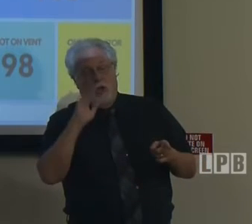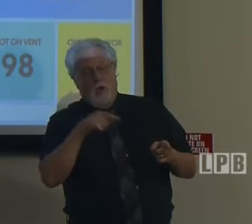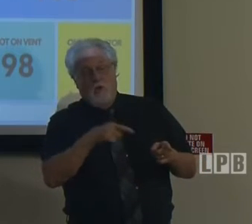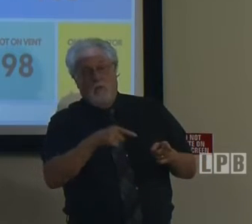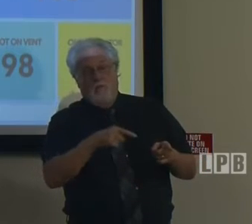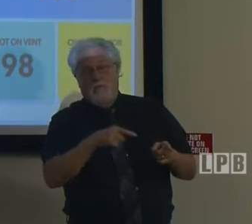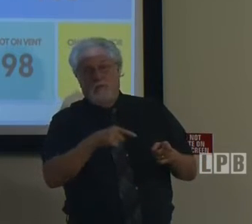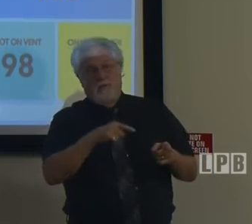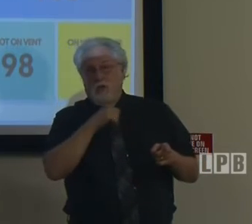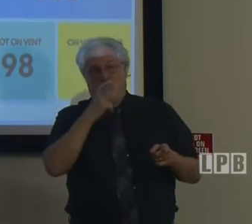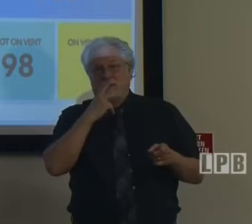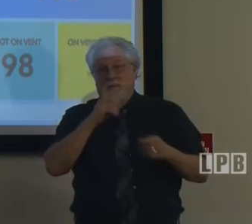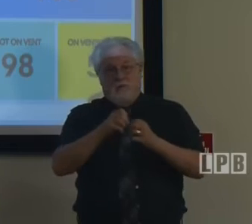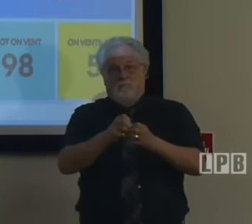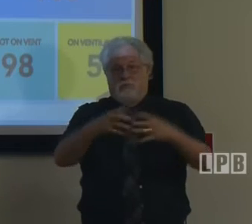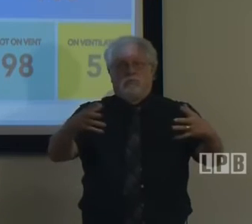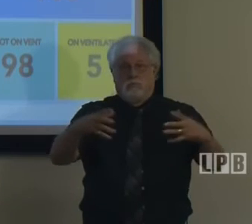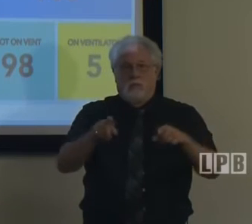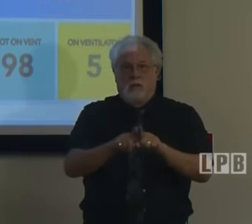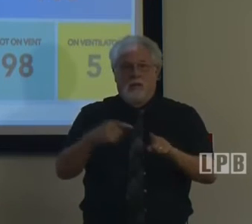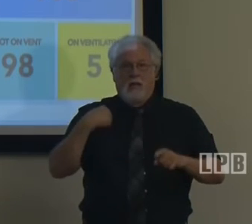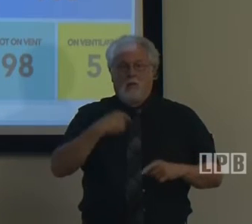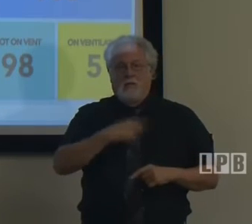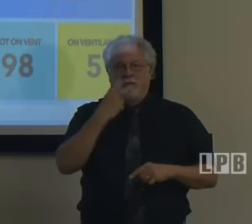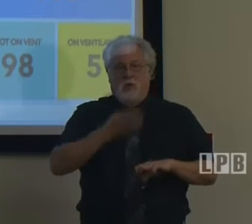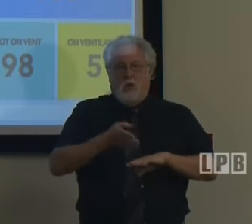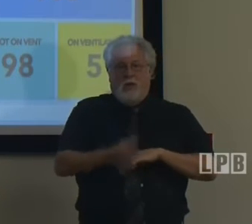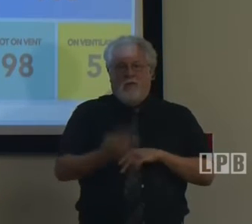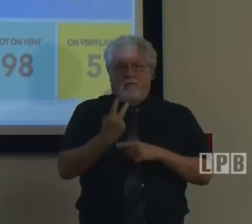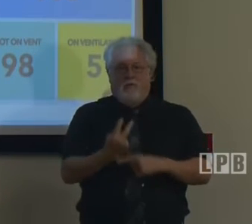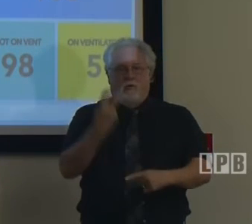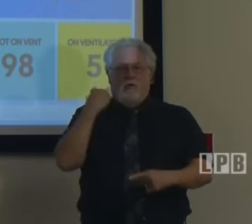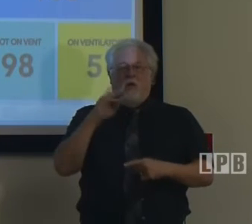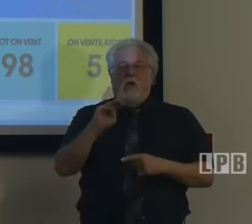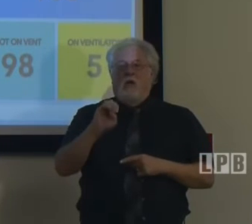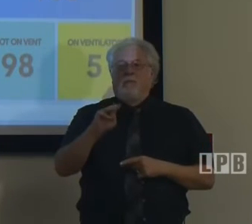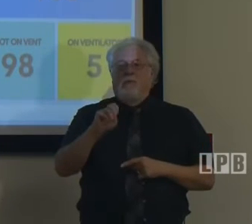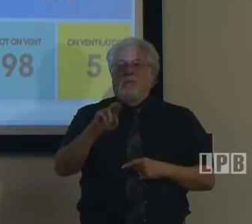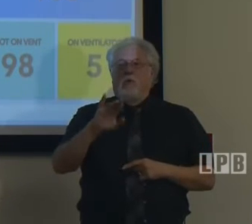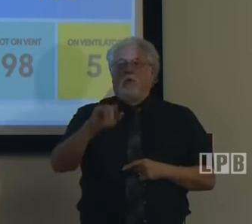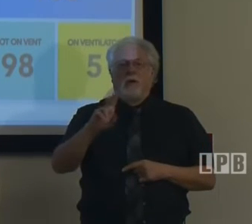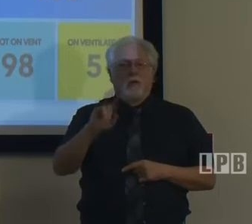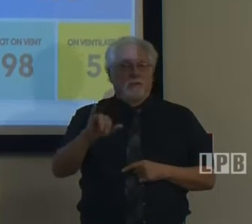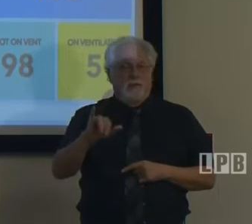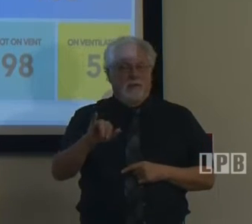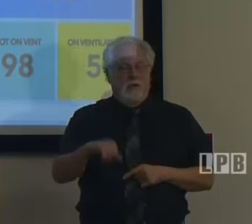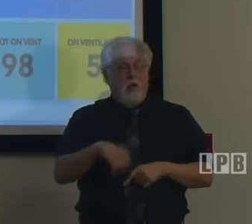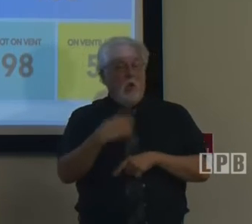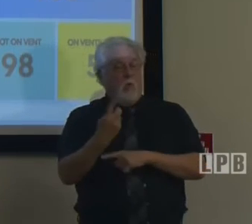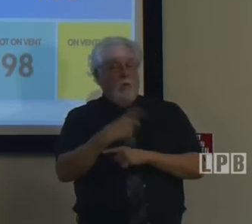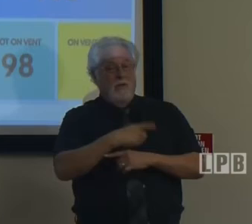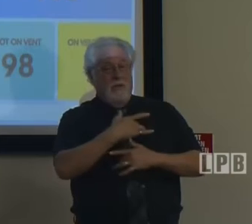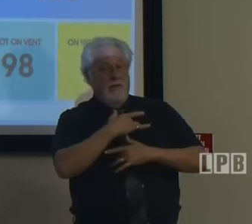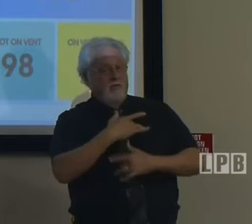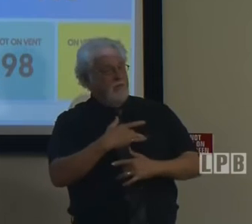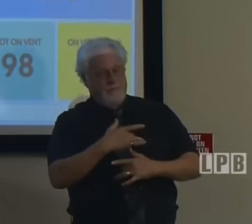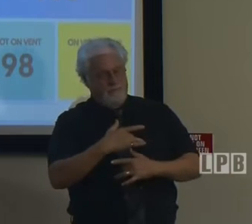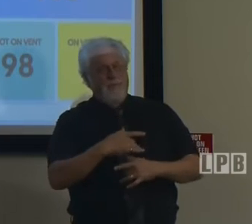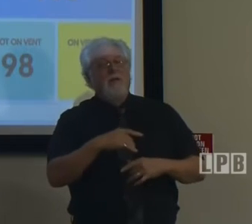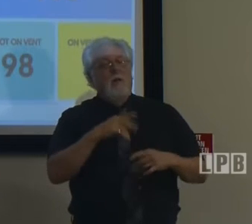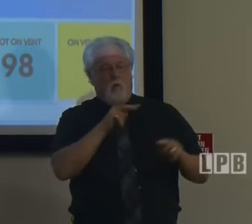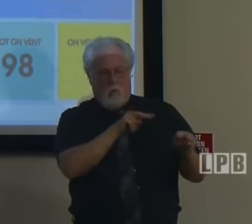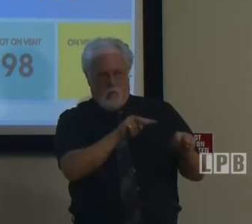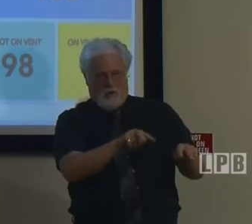hopeful that we don't see the kind of surge that we saw after Memorial Day. And certainly one day does not a trend make, but that's something that we're watching